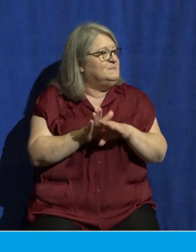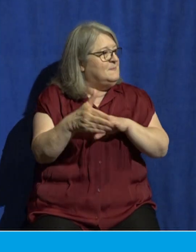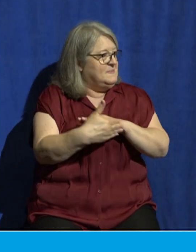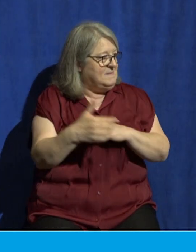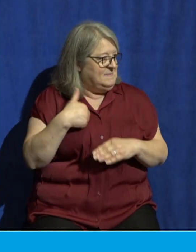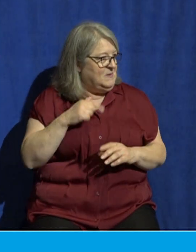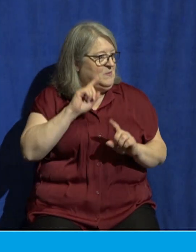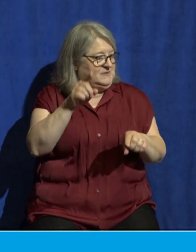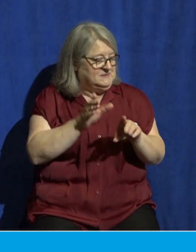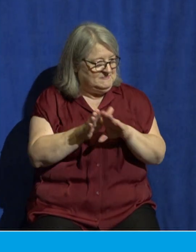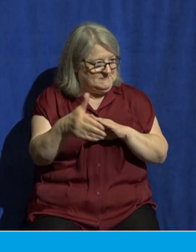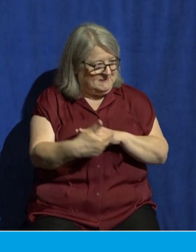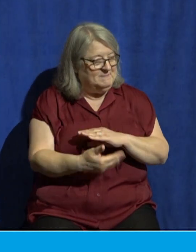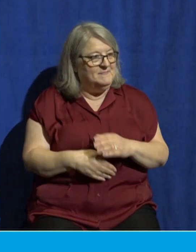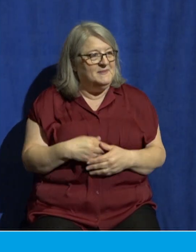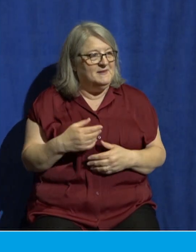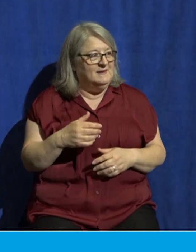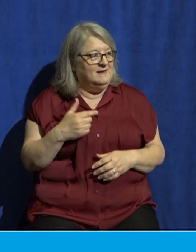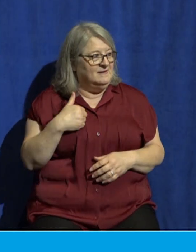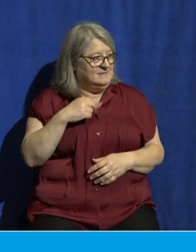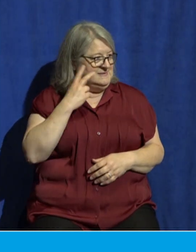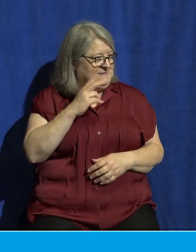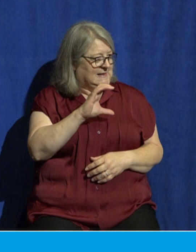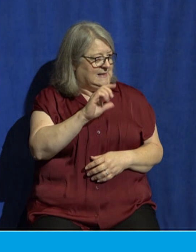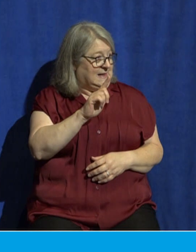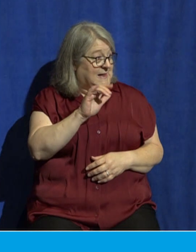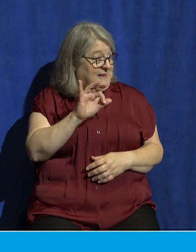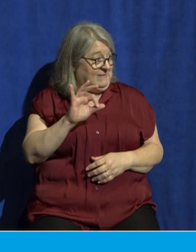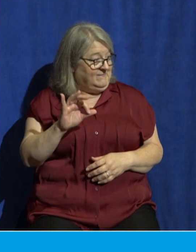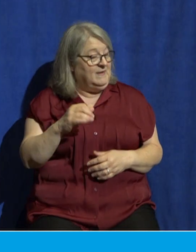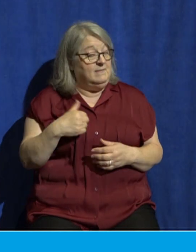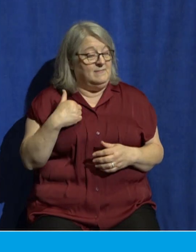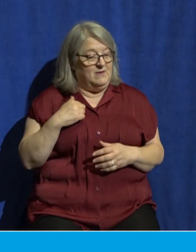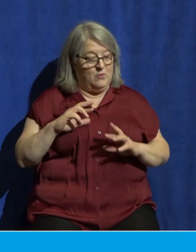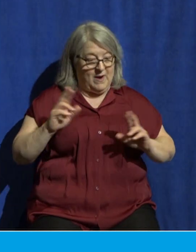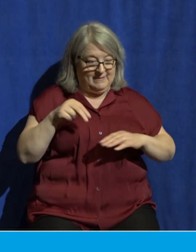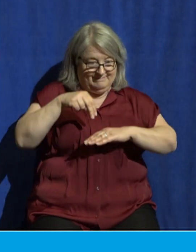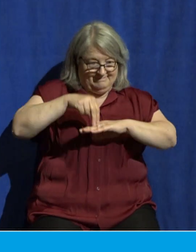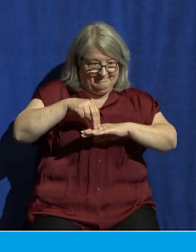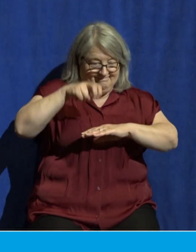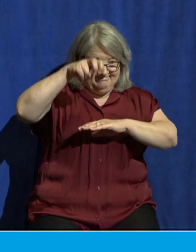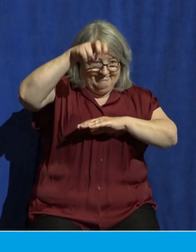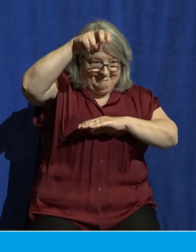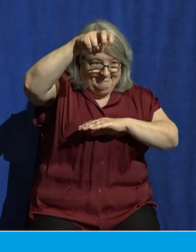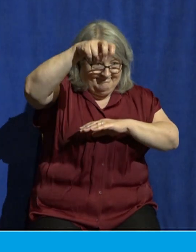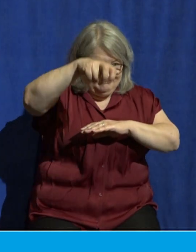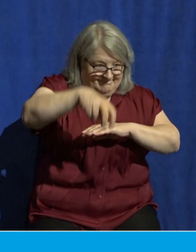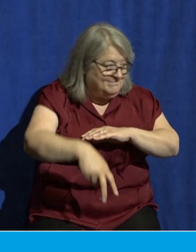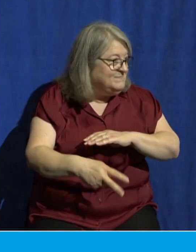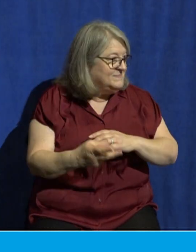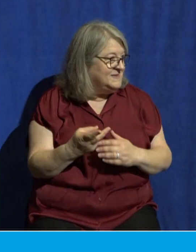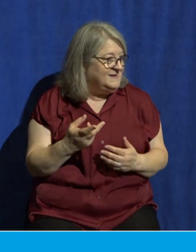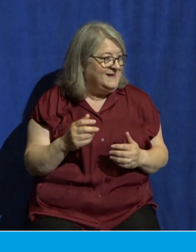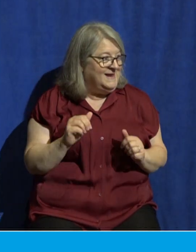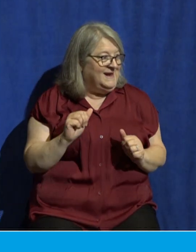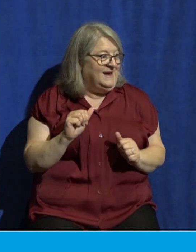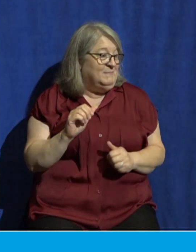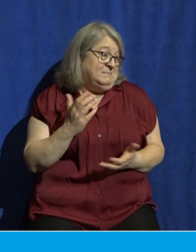Now, I remember feeling the initial exhilaration of just free falling. Some of you have experienced that before and you're like, this is